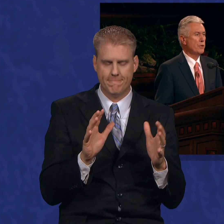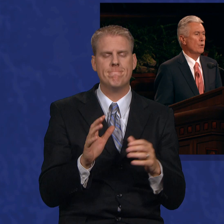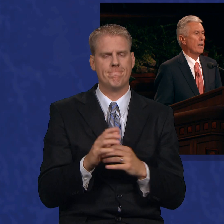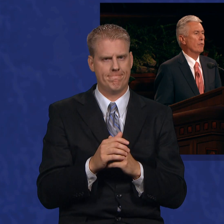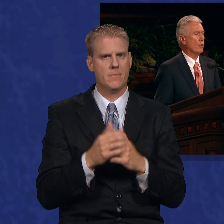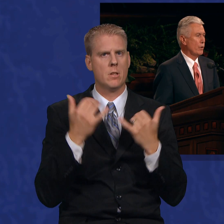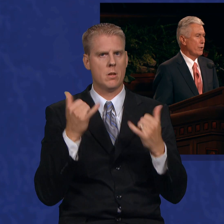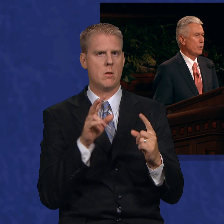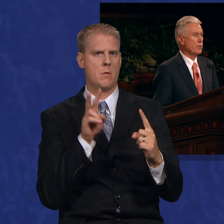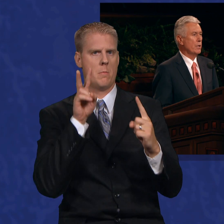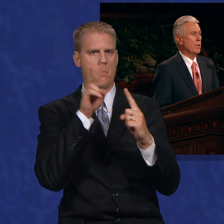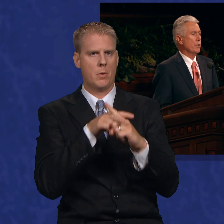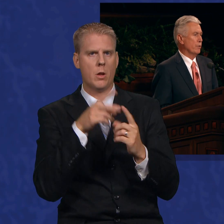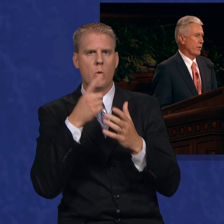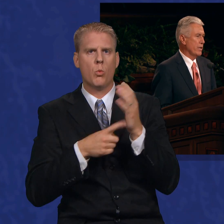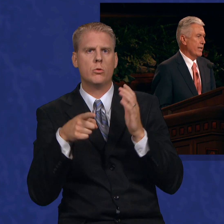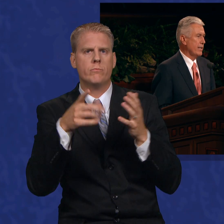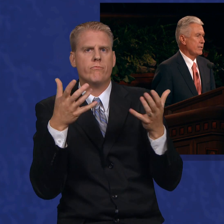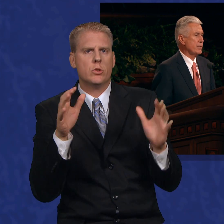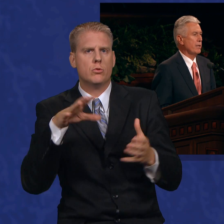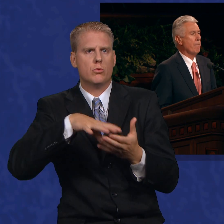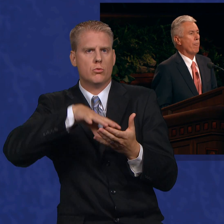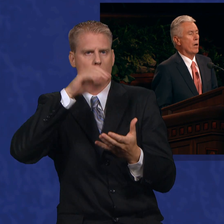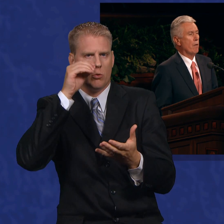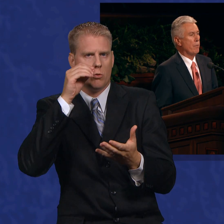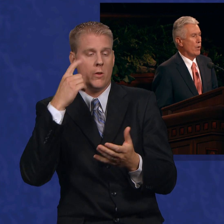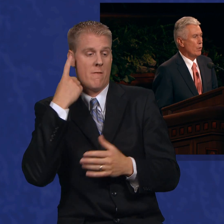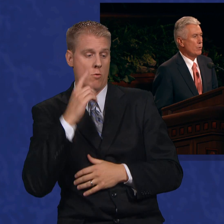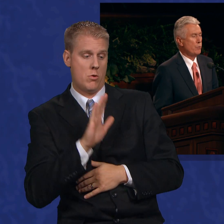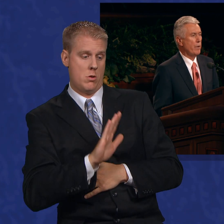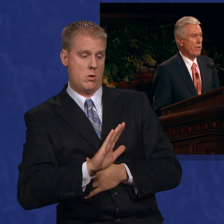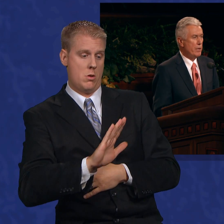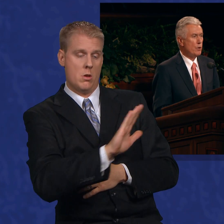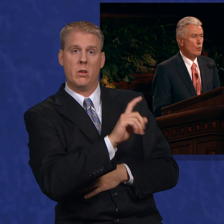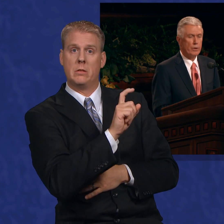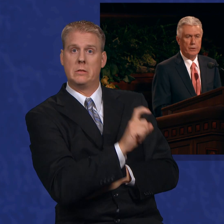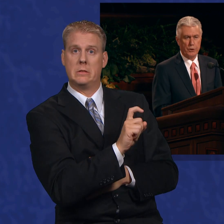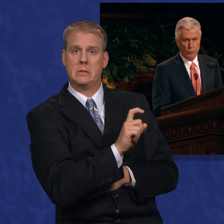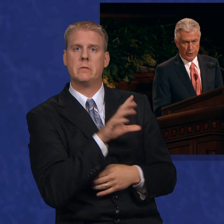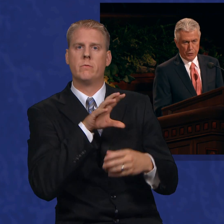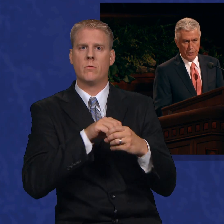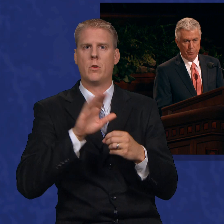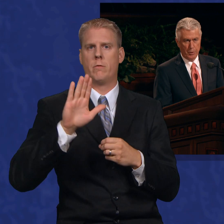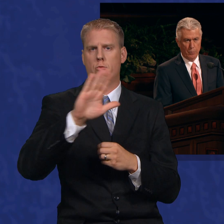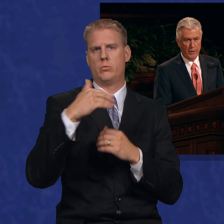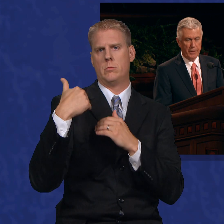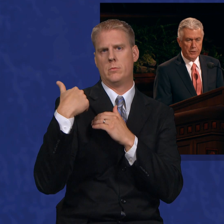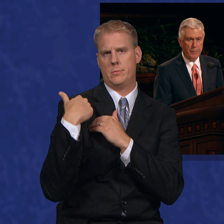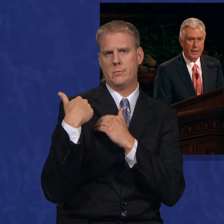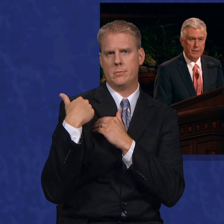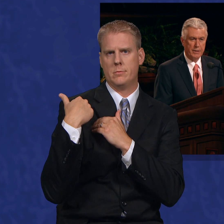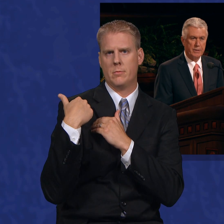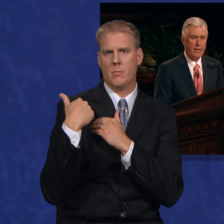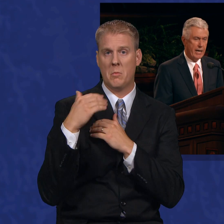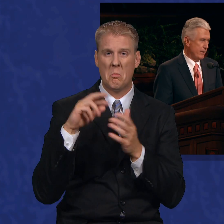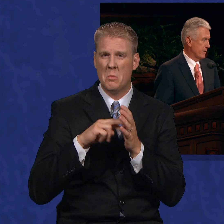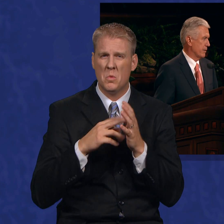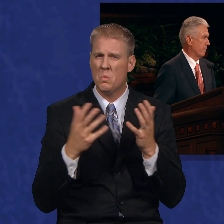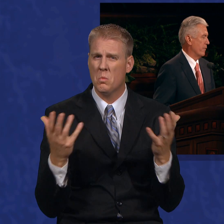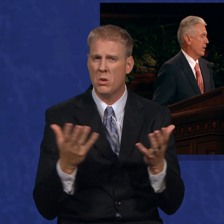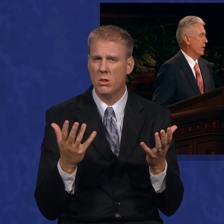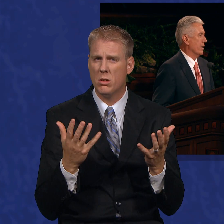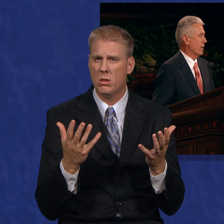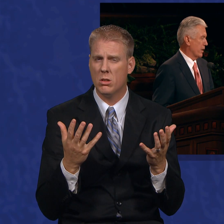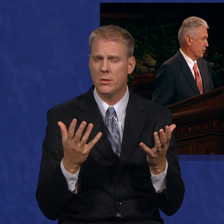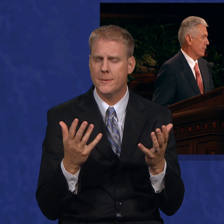what you have learned to the needs of those within your stewardship. What this means is that,